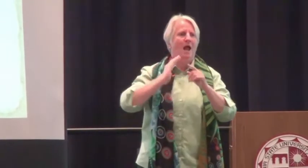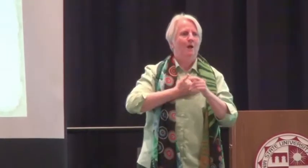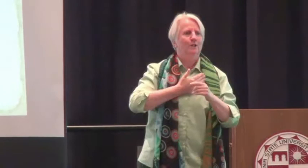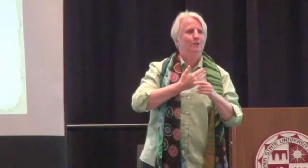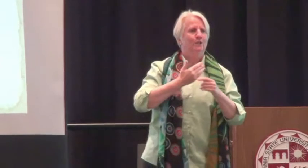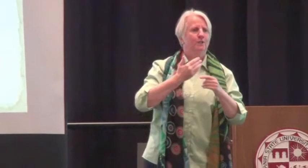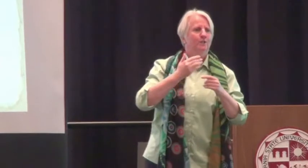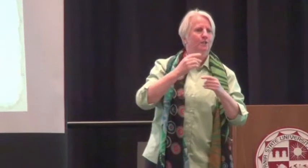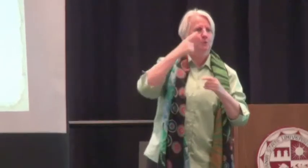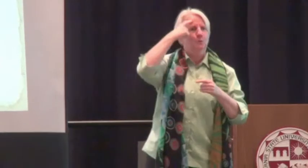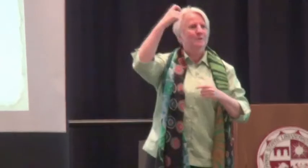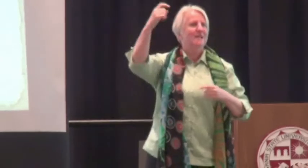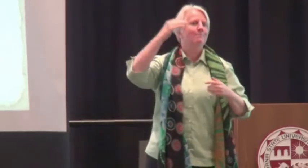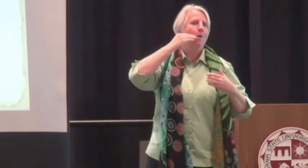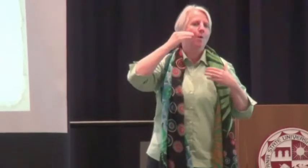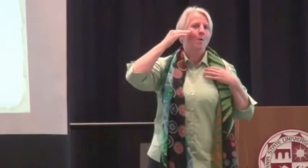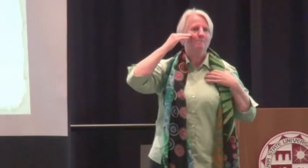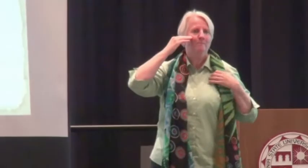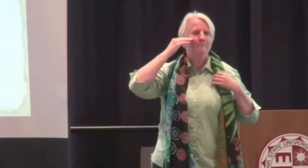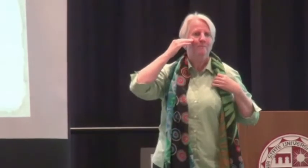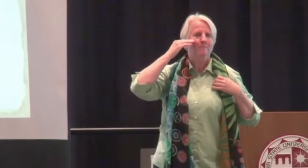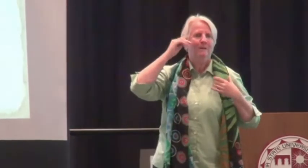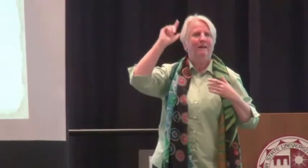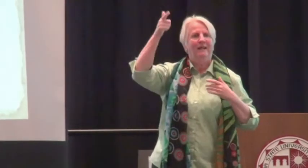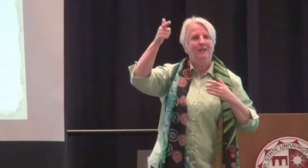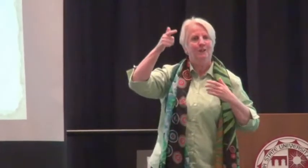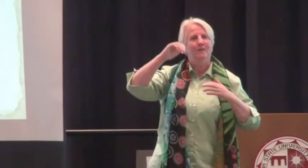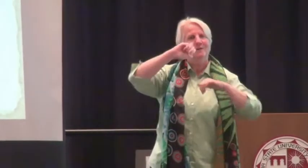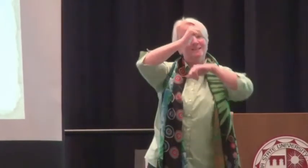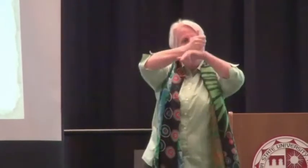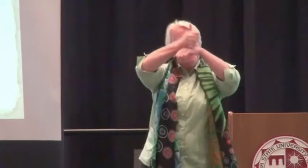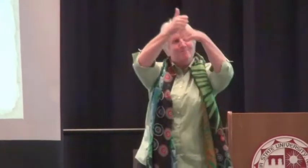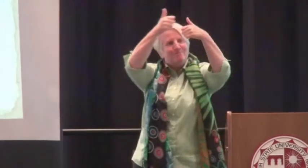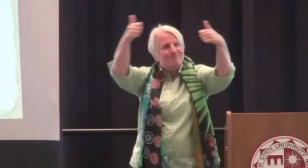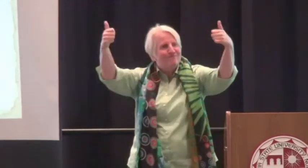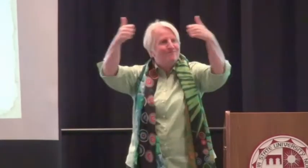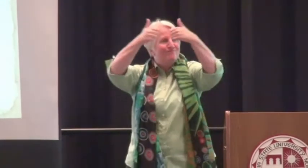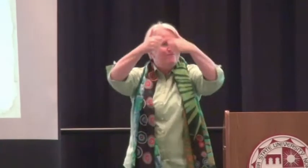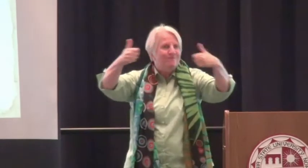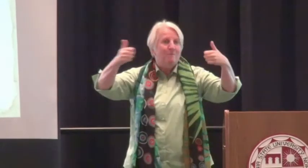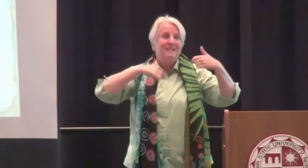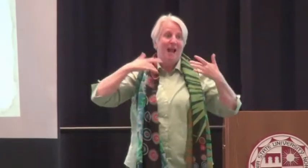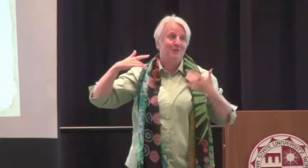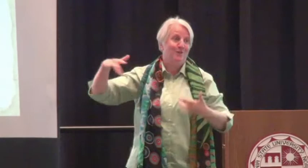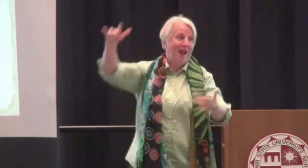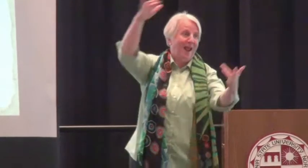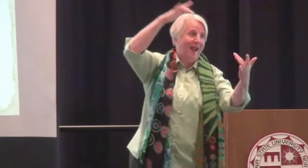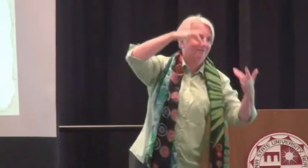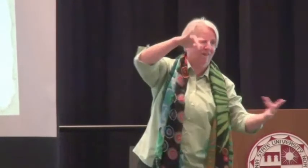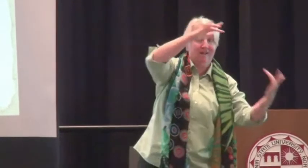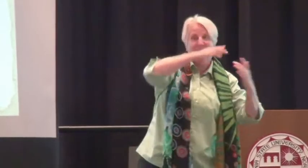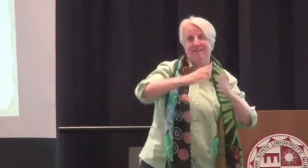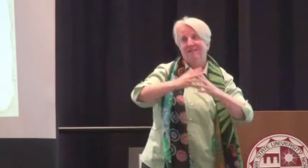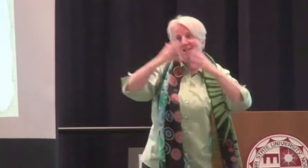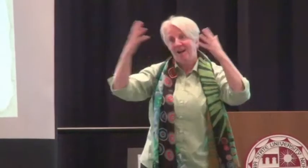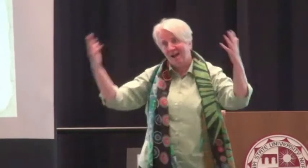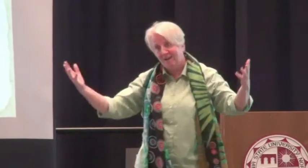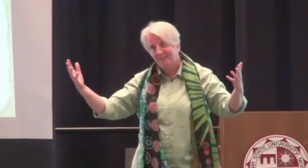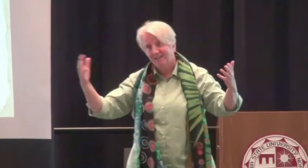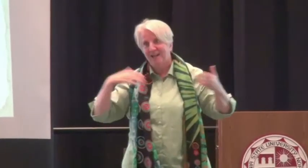I know that Roxanne was wanting to move into our dream home at some point in our lives and have a hutch so she could display all of the mugs.